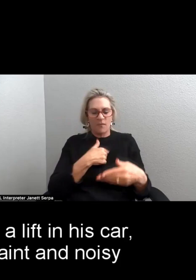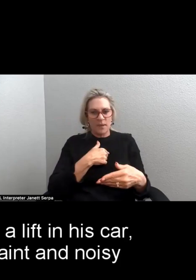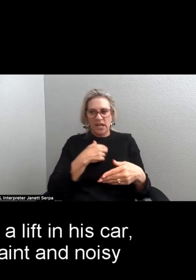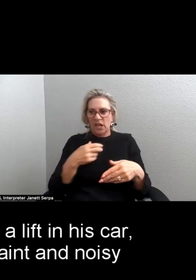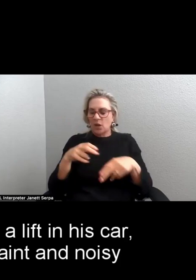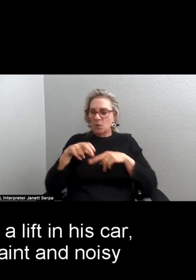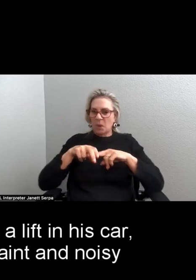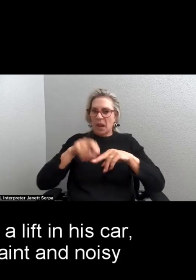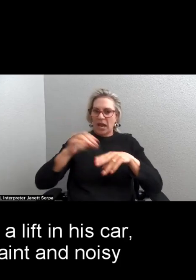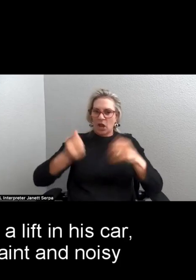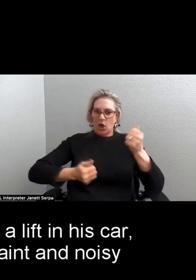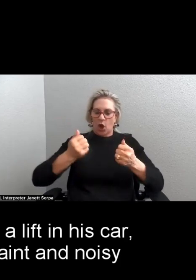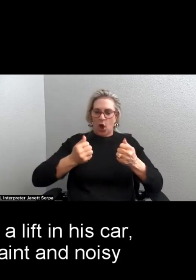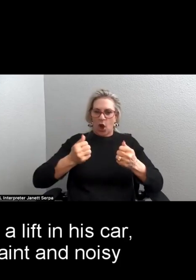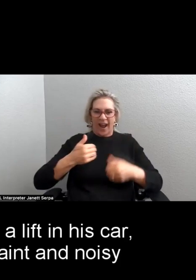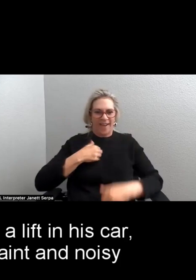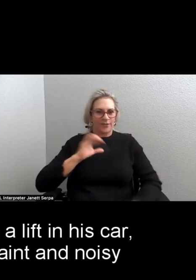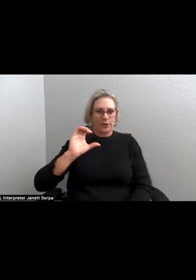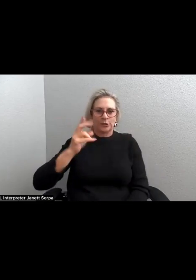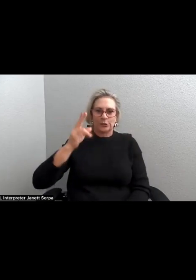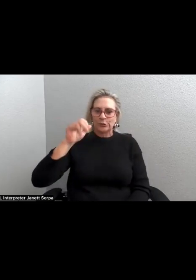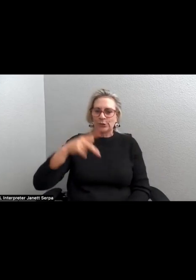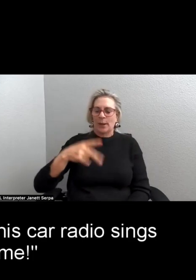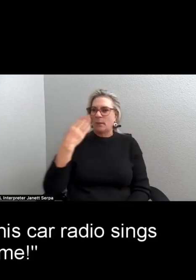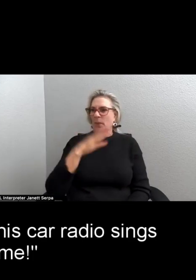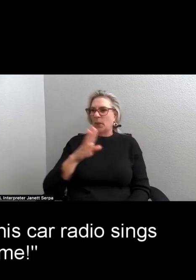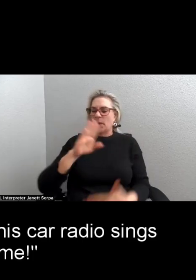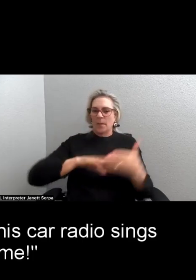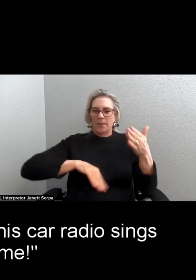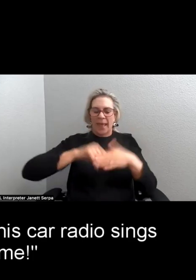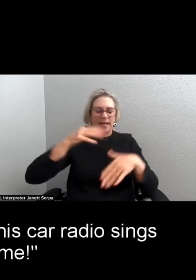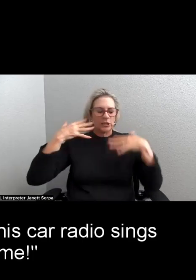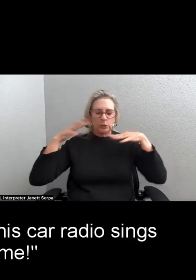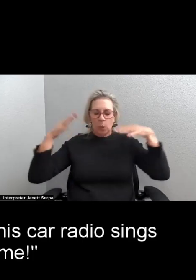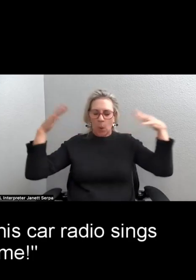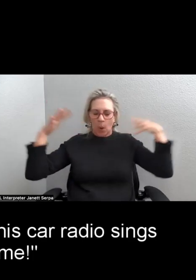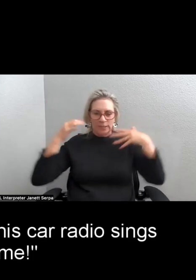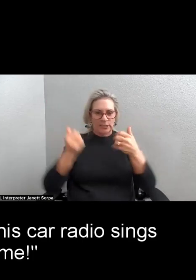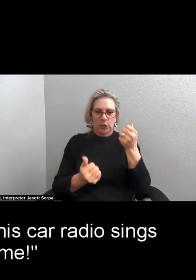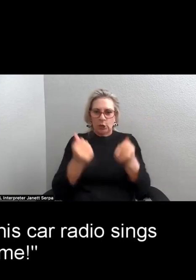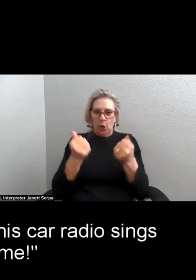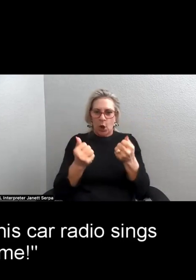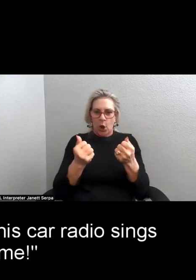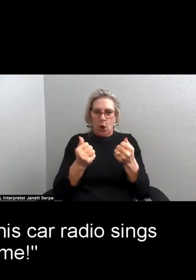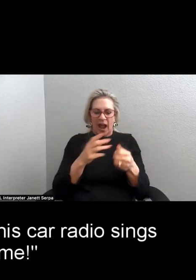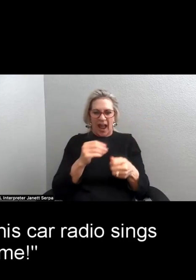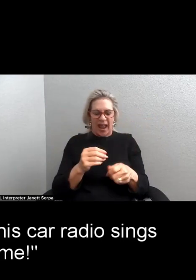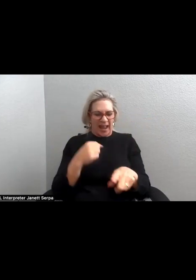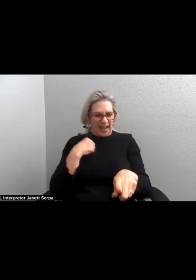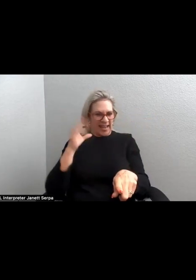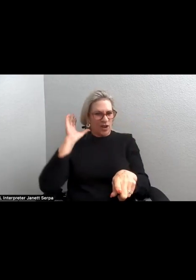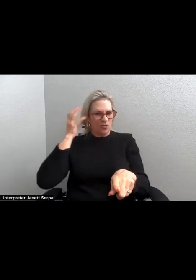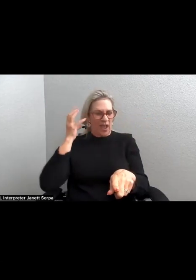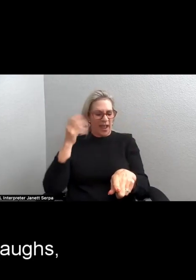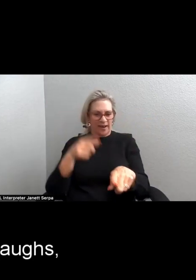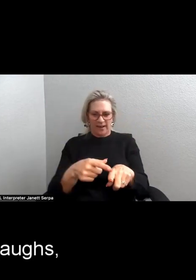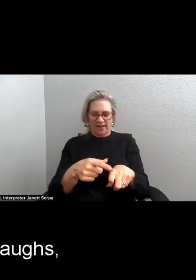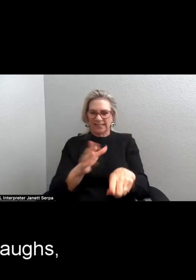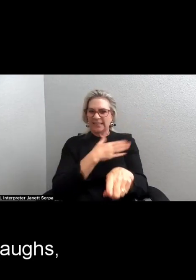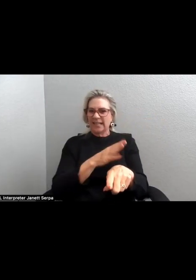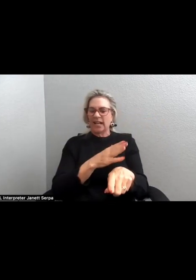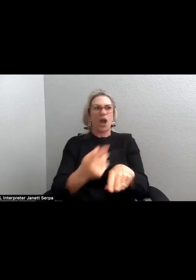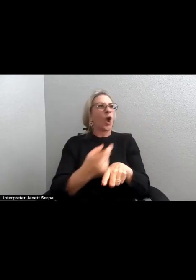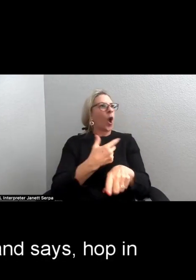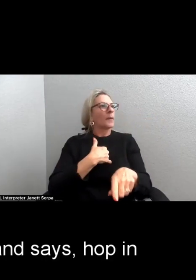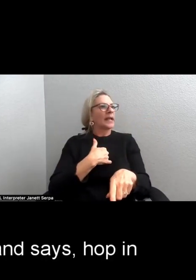chipped blue paint and noisy, that the woman on his car radio sings, call me, that he